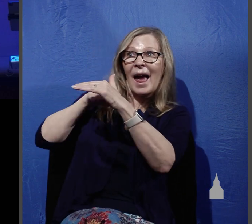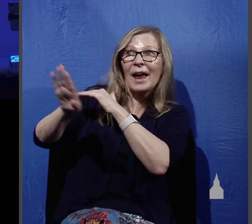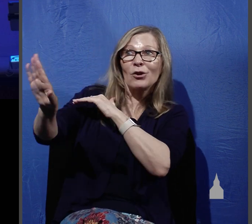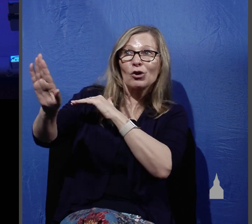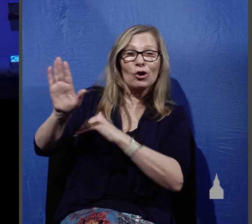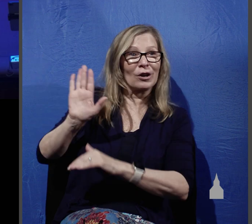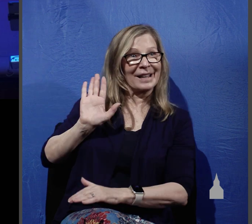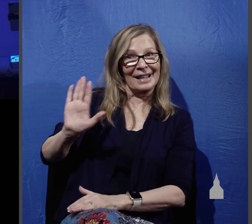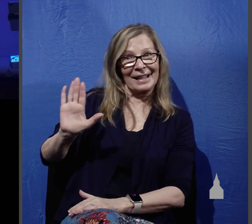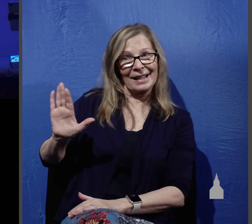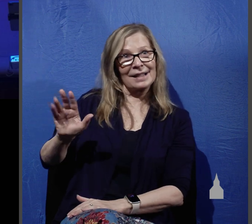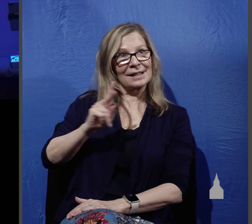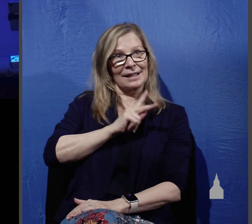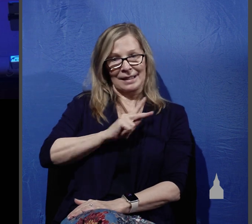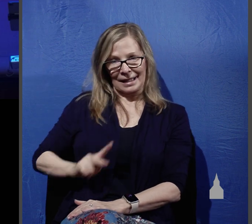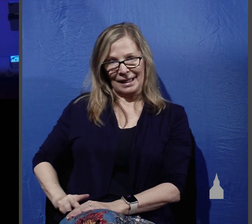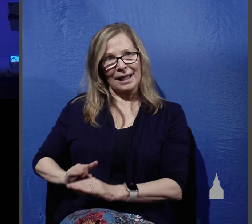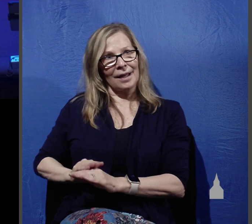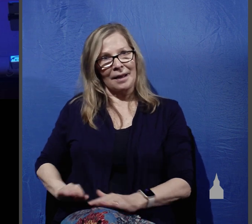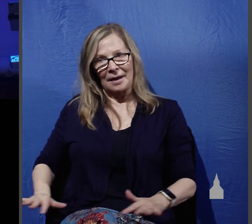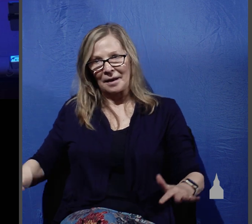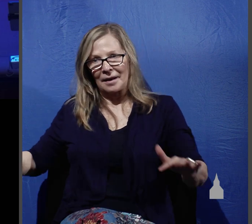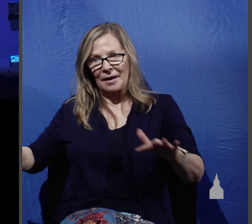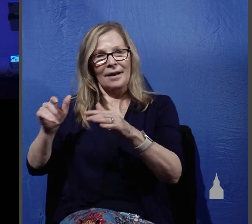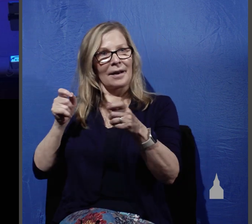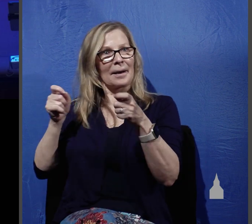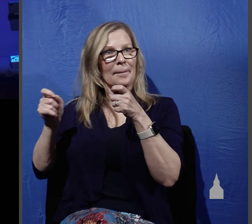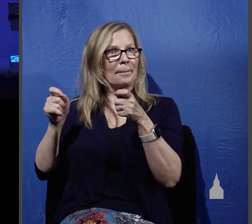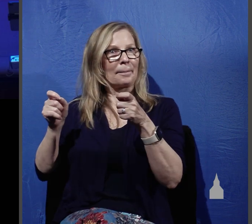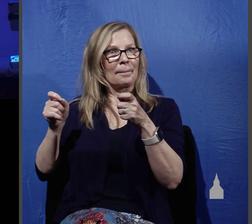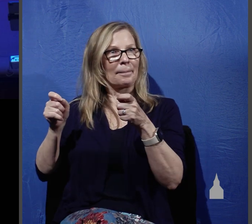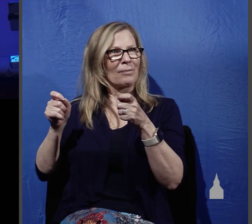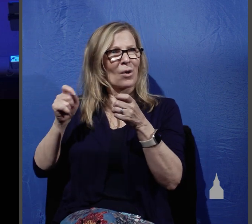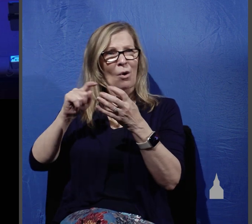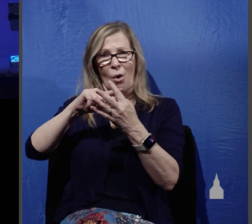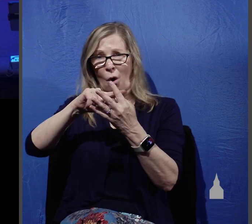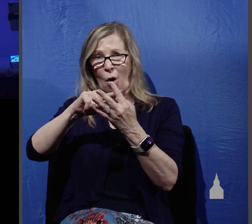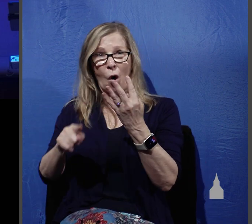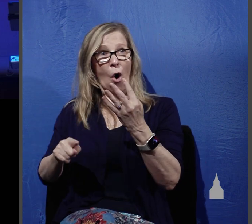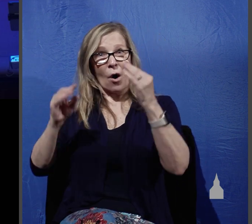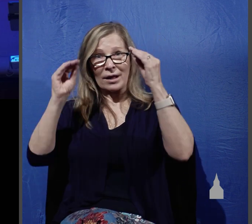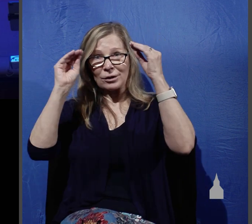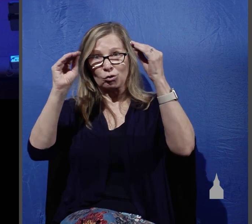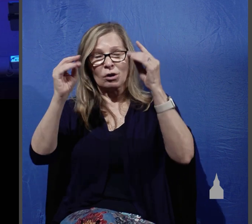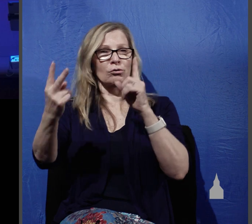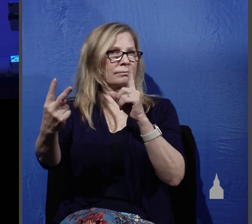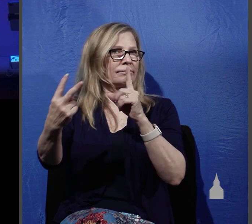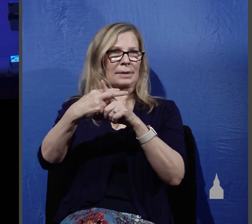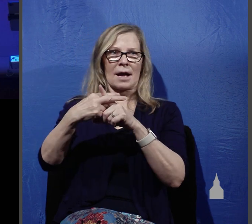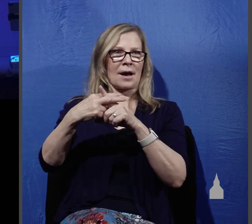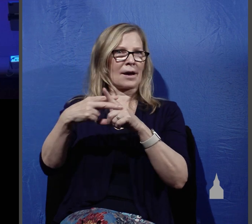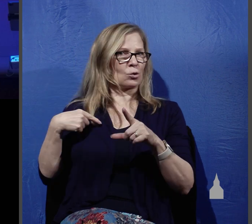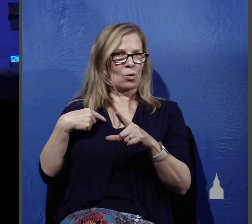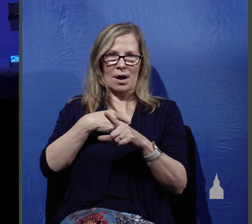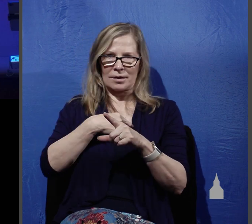instructions, all, as I said, transferable, all pertinent for us, reveal a number of responsibilities.